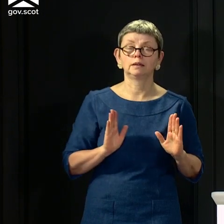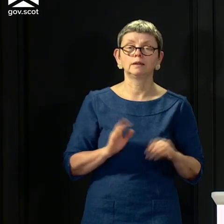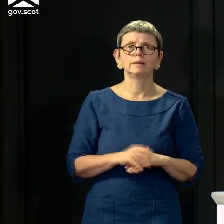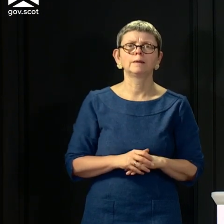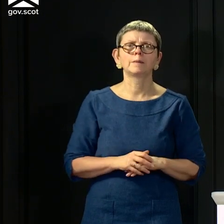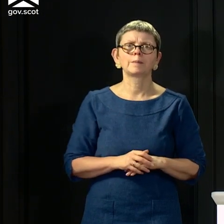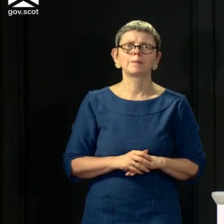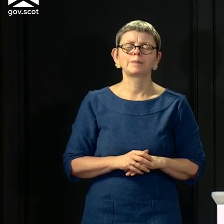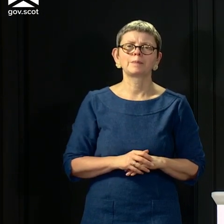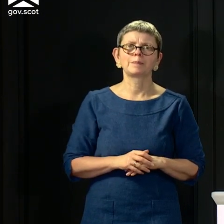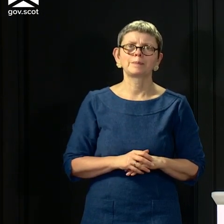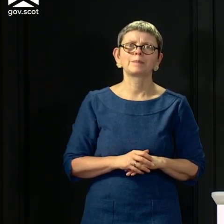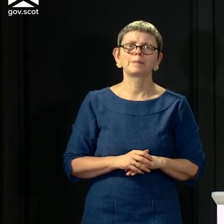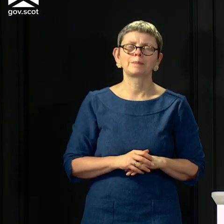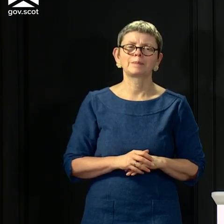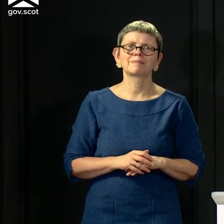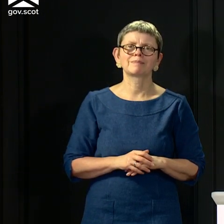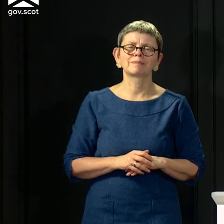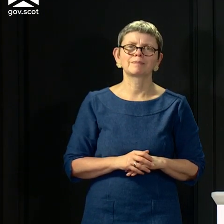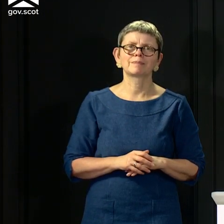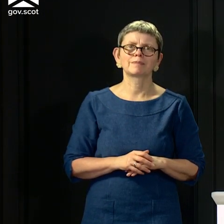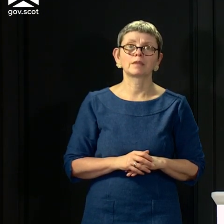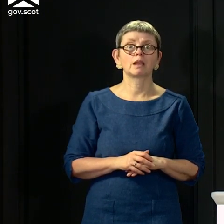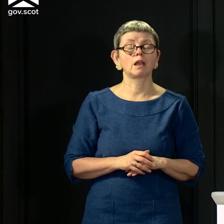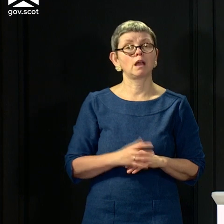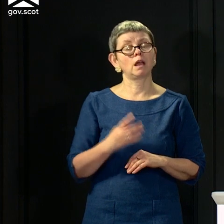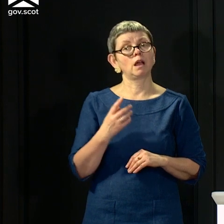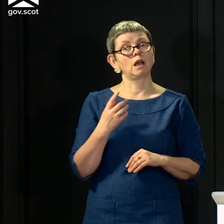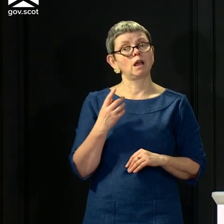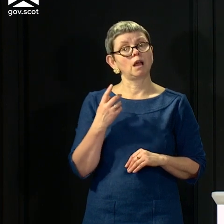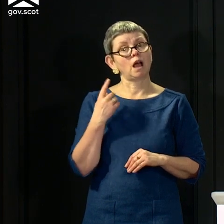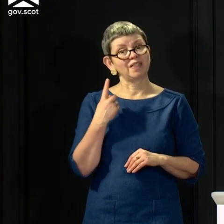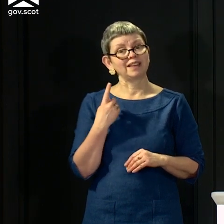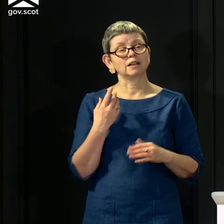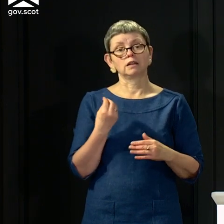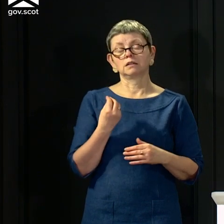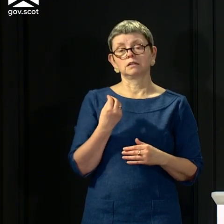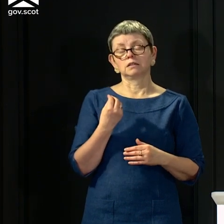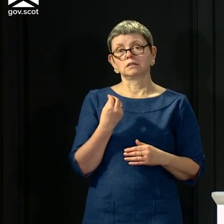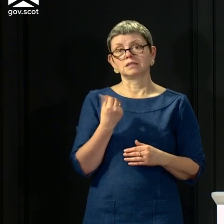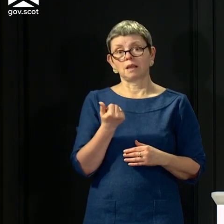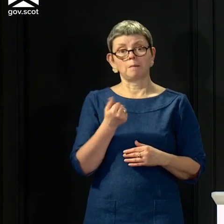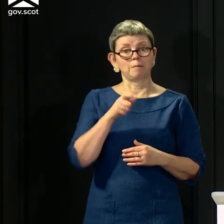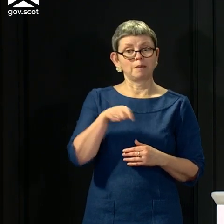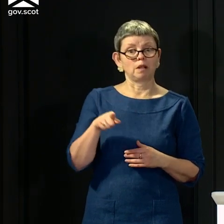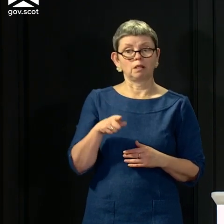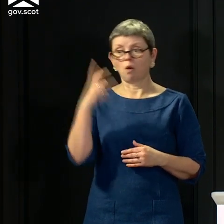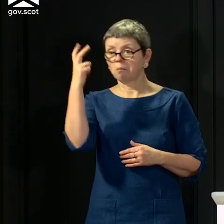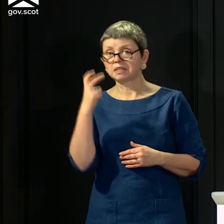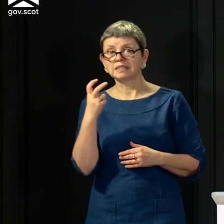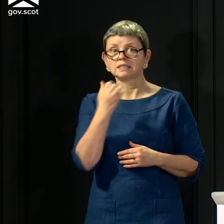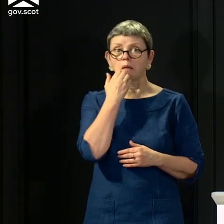and perhaps on one level not surprising that we're starting to see a slight increase in people on roads and in buses.